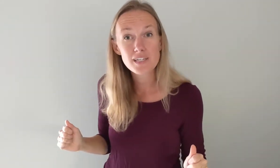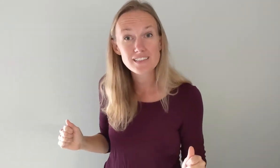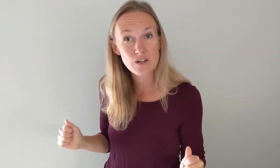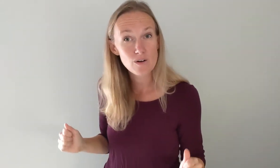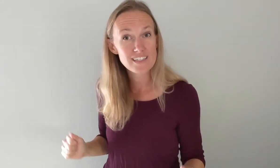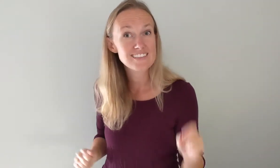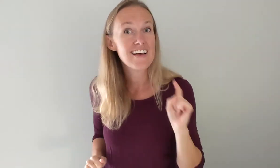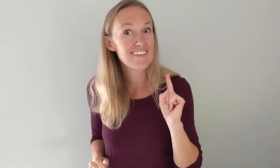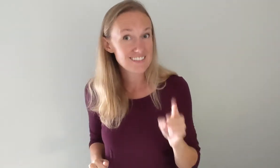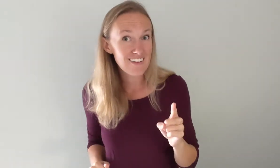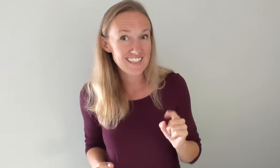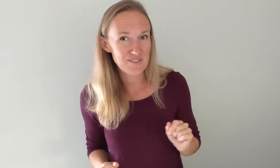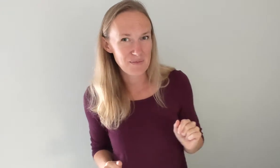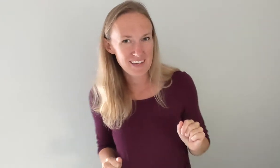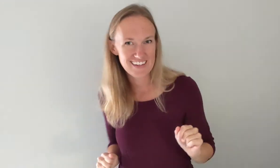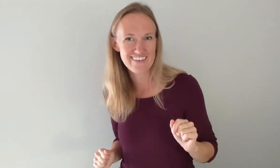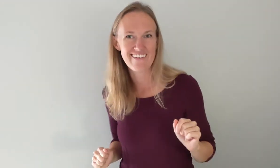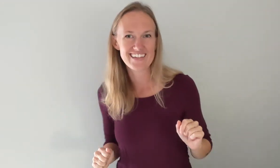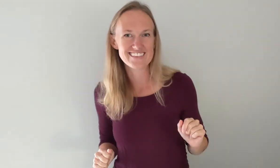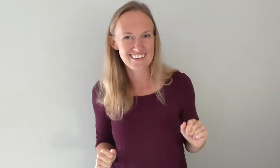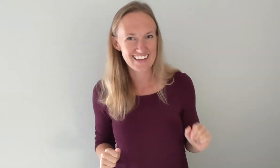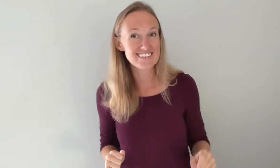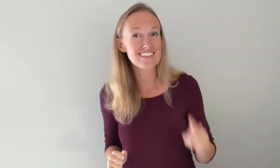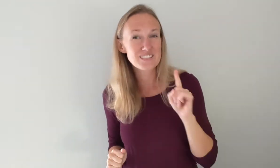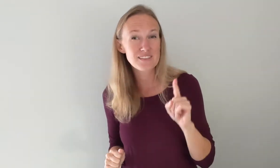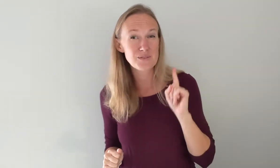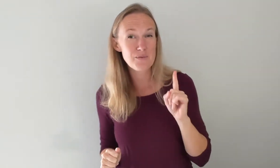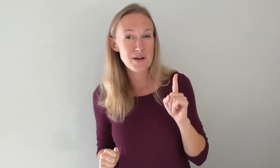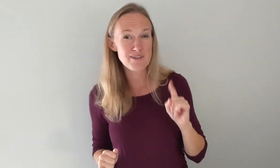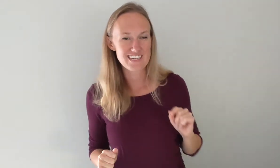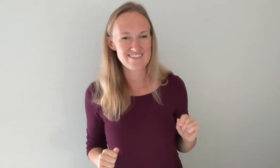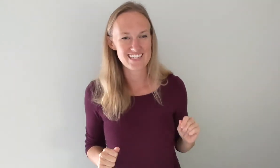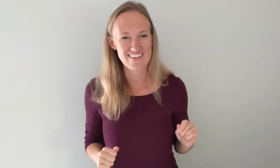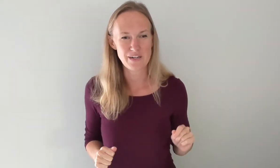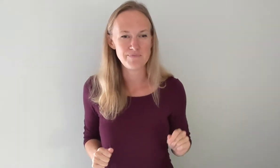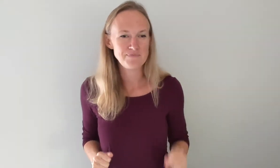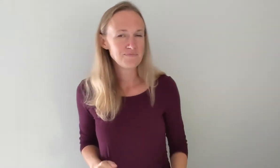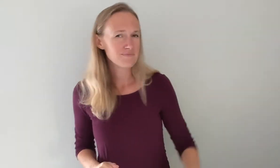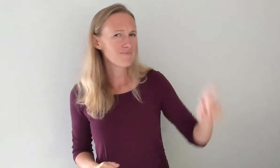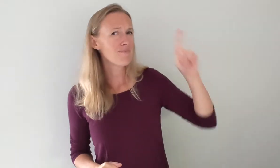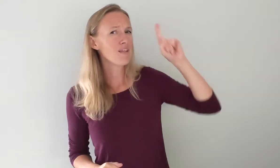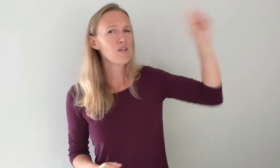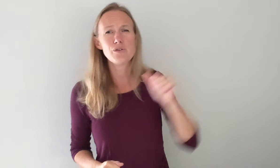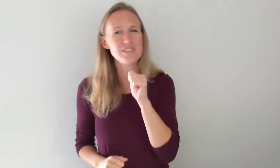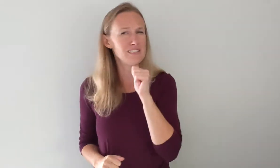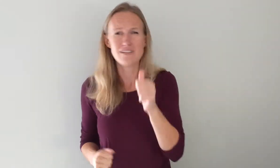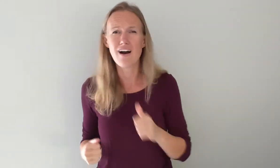we get to the chorus there's lots of repeating in the chorus okay so let's do this one more time together you did not